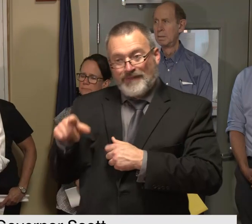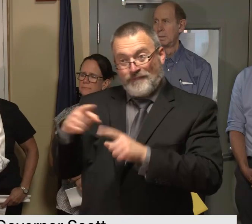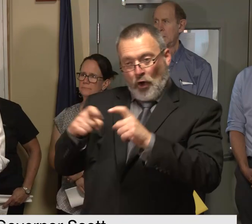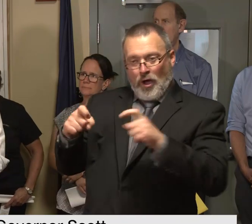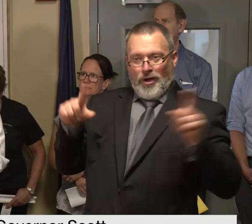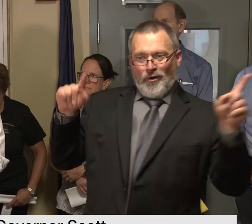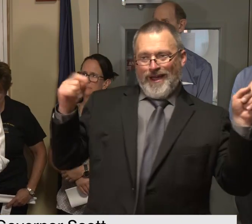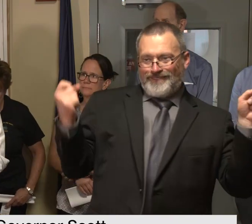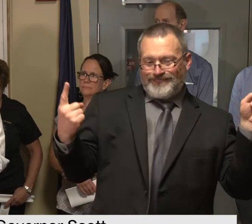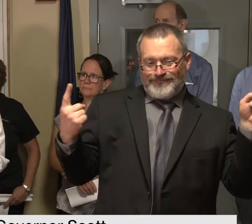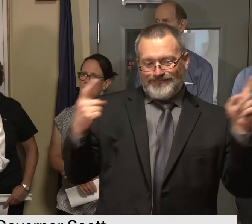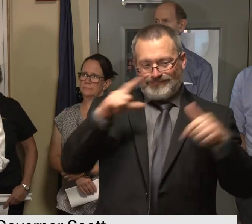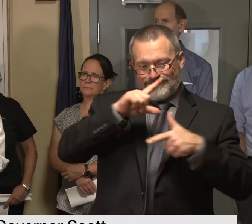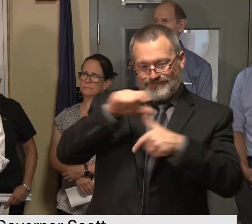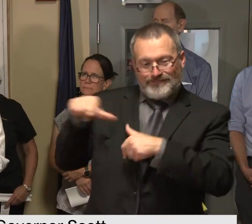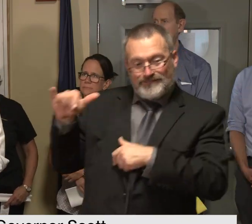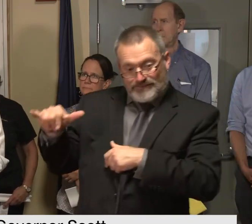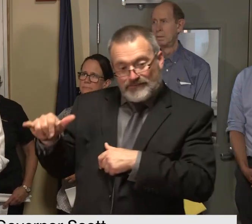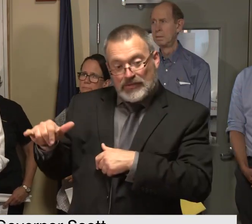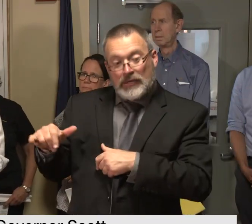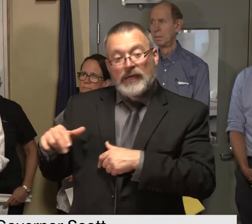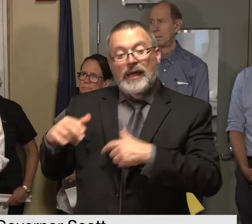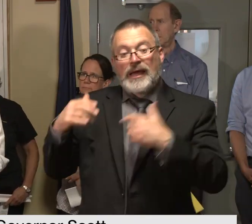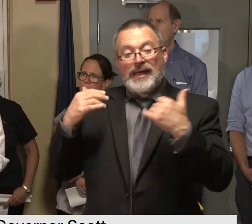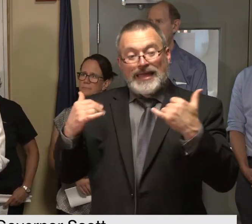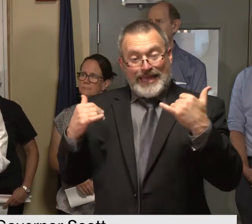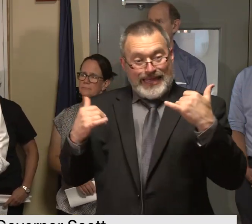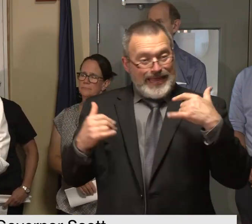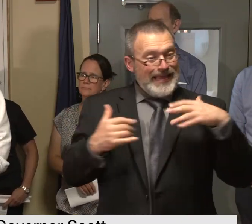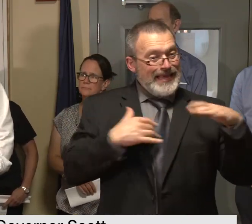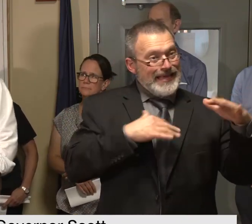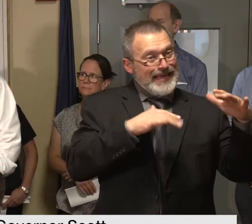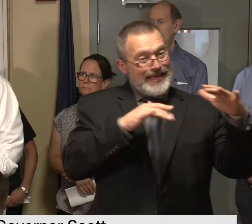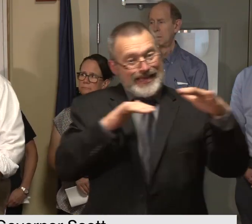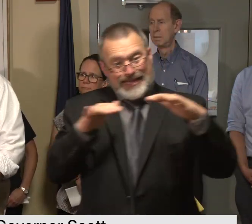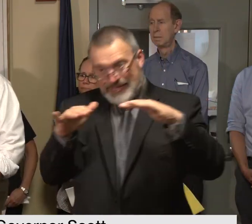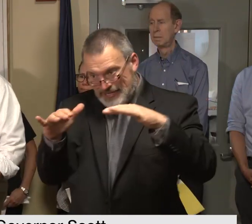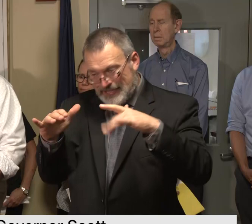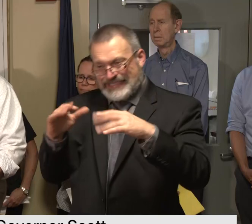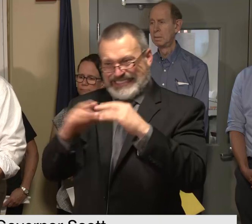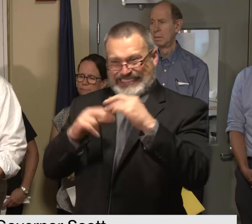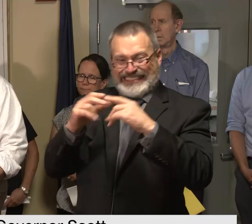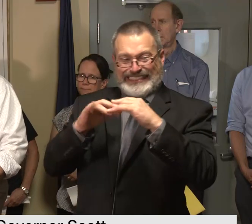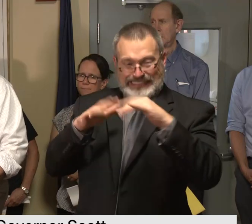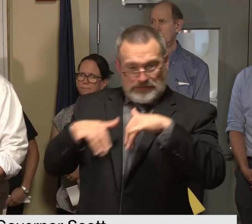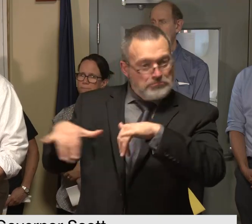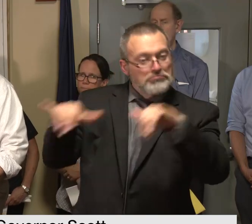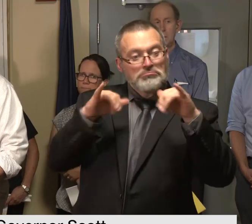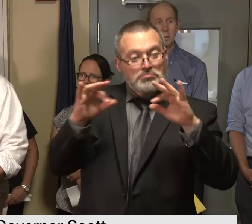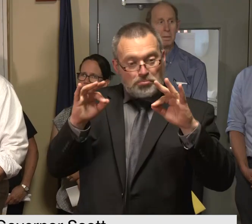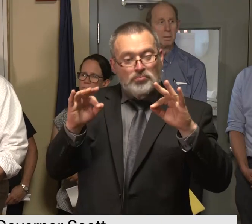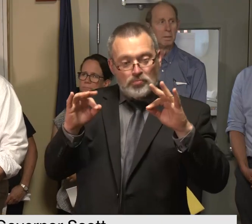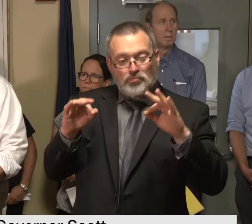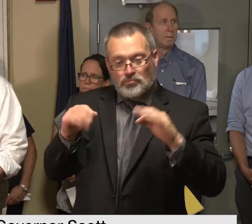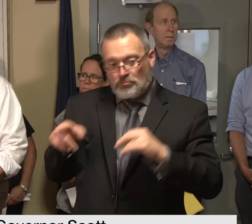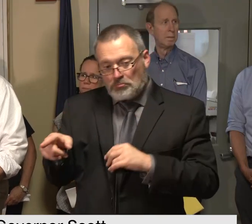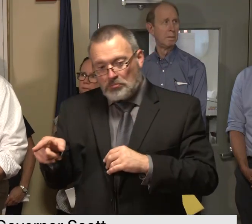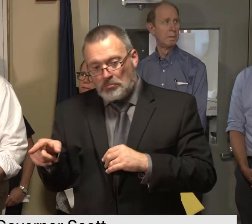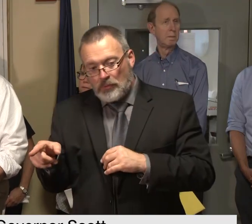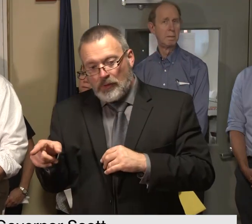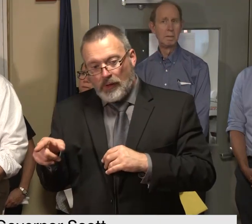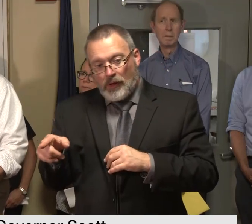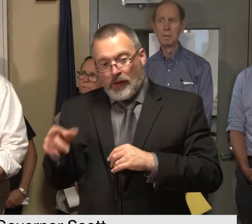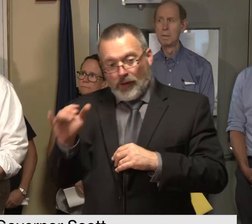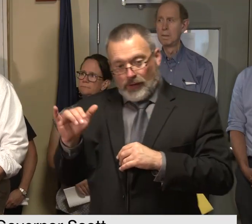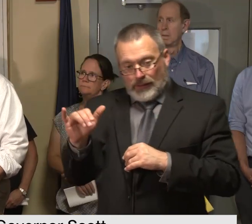was built back to the standard secretary moore just spoke about that the area down there was heavily impacted in july of 2023